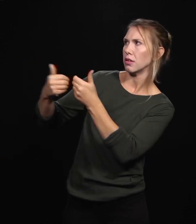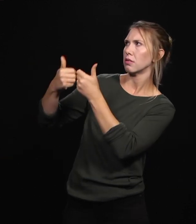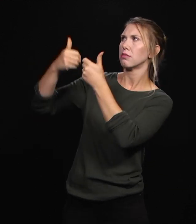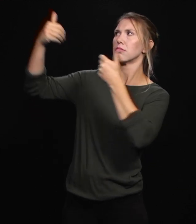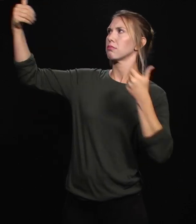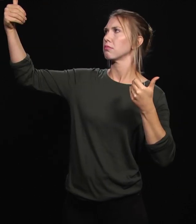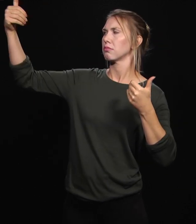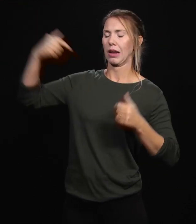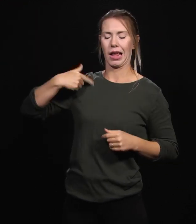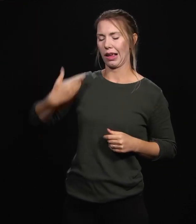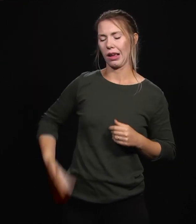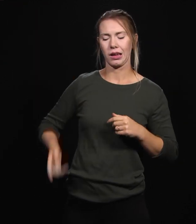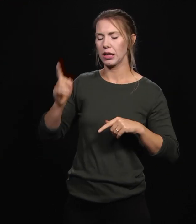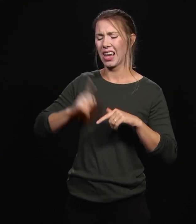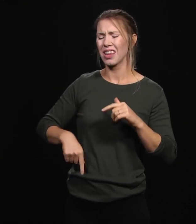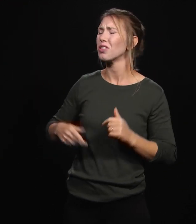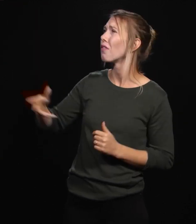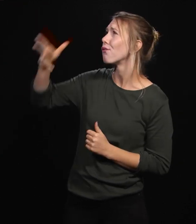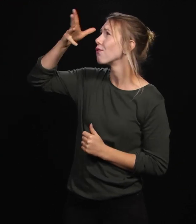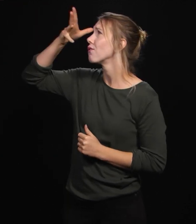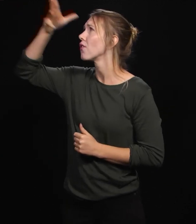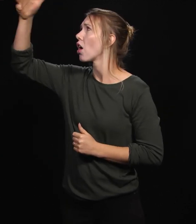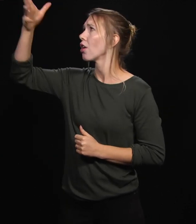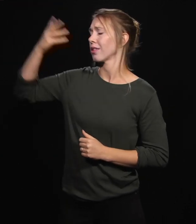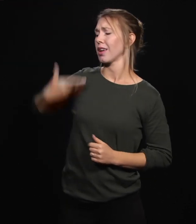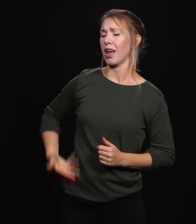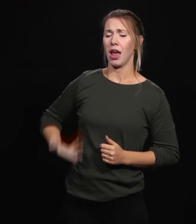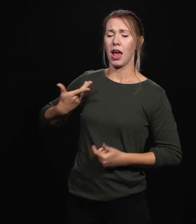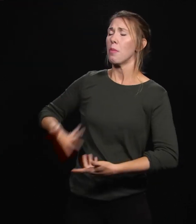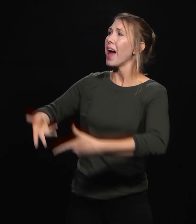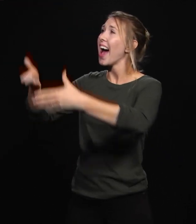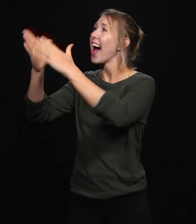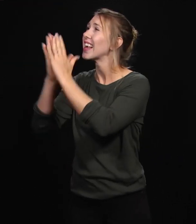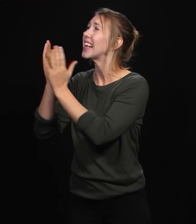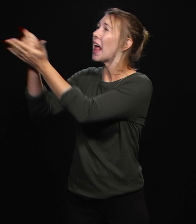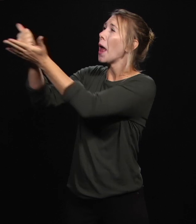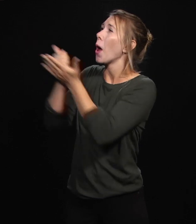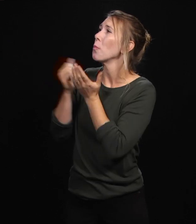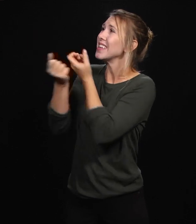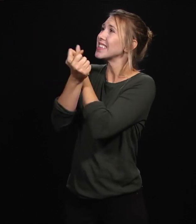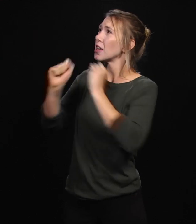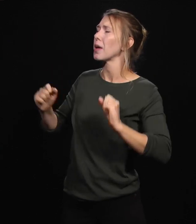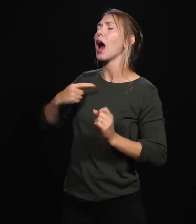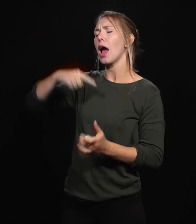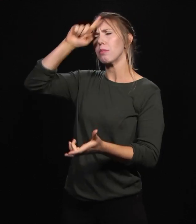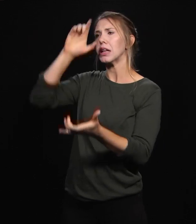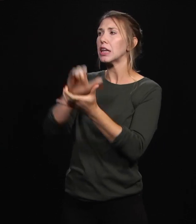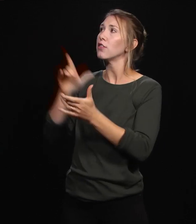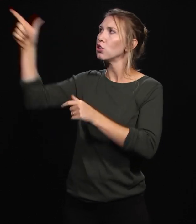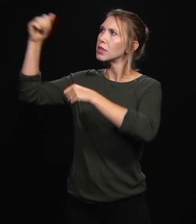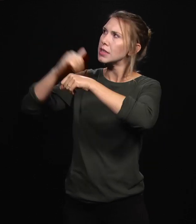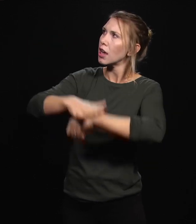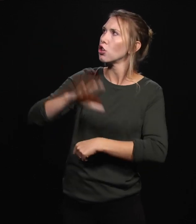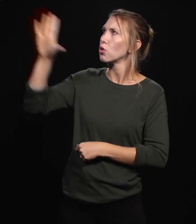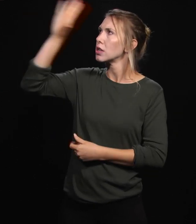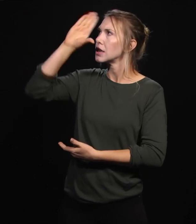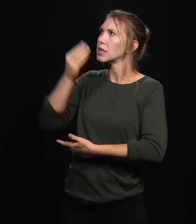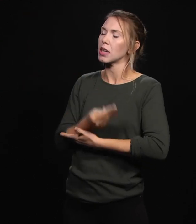And so, Father, I am asking you to save me, to help me. I believe that you sent your Son, Jesus Christ. And Jesus, I believe that in